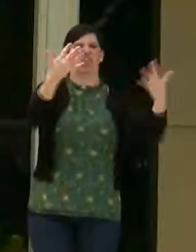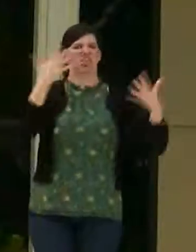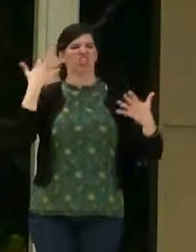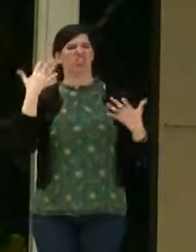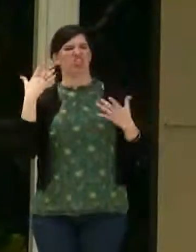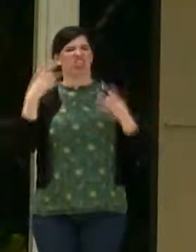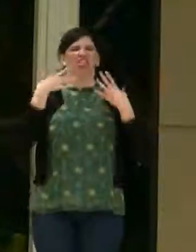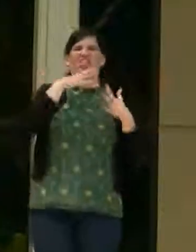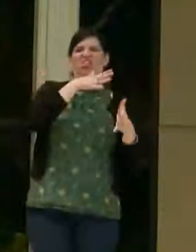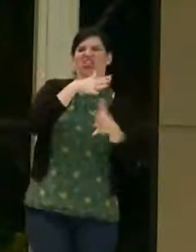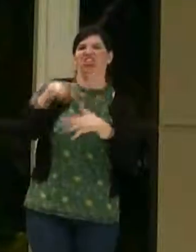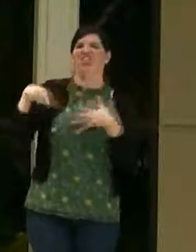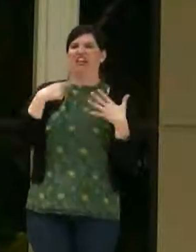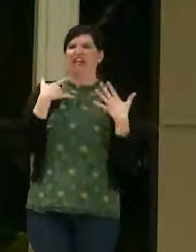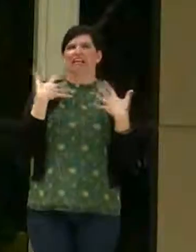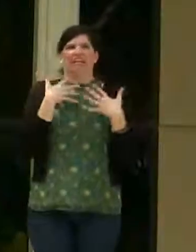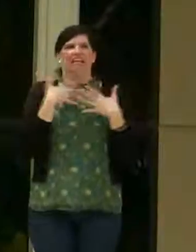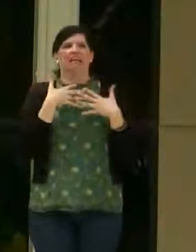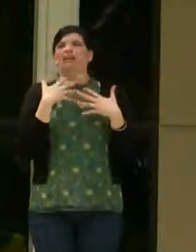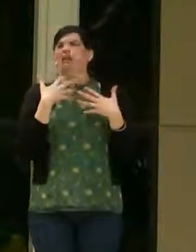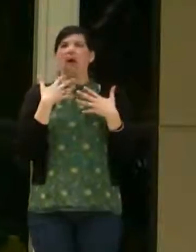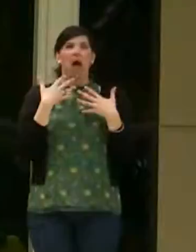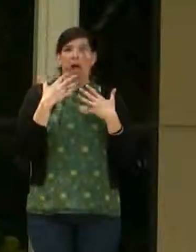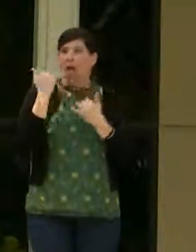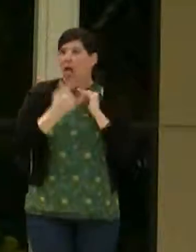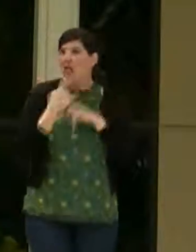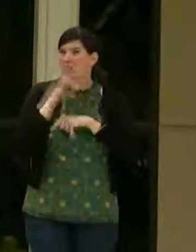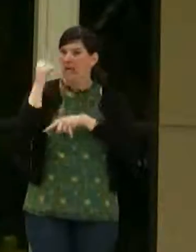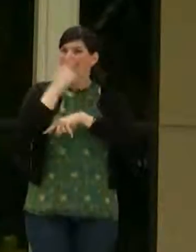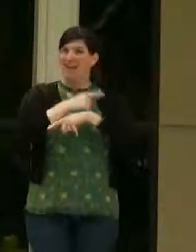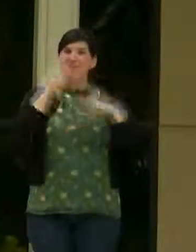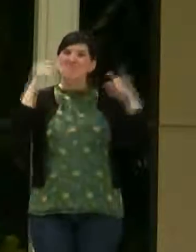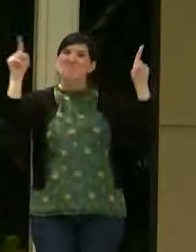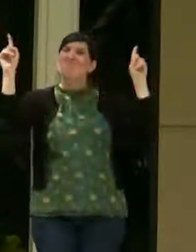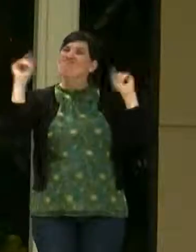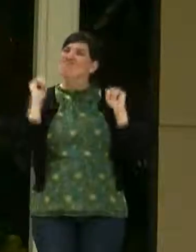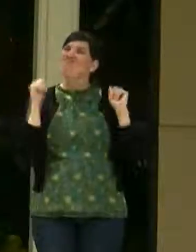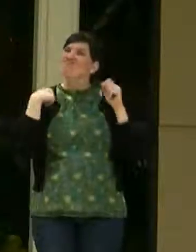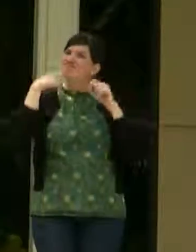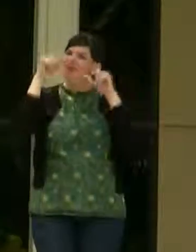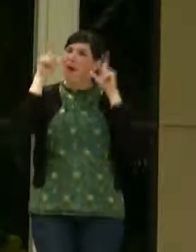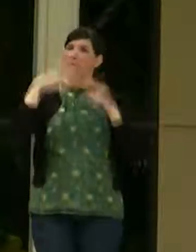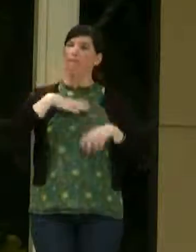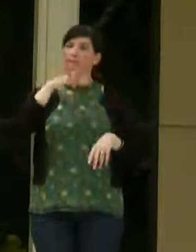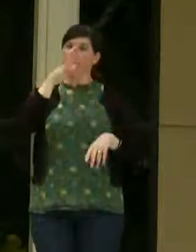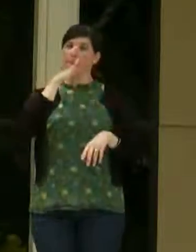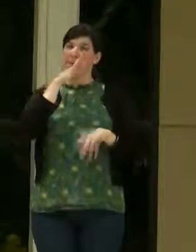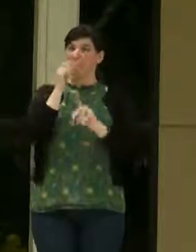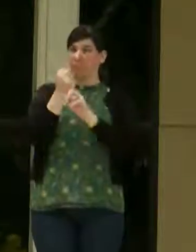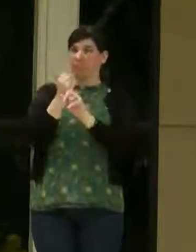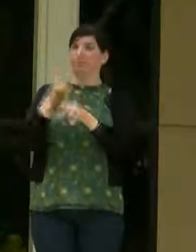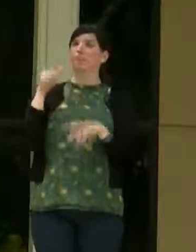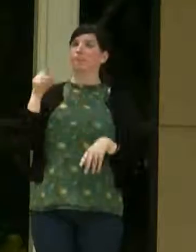It turned out really well. I was very surprised. My mom actually spoke.